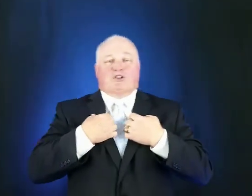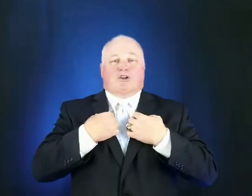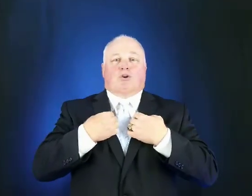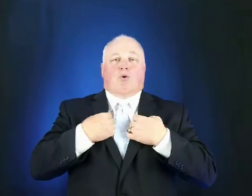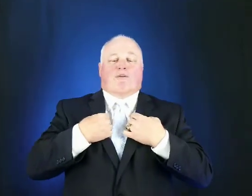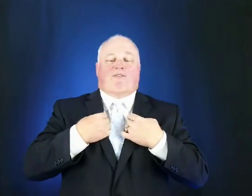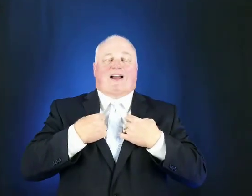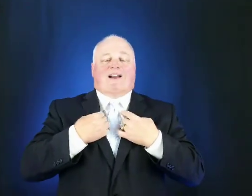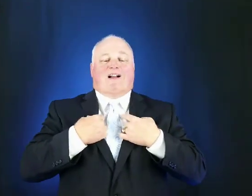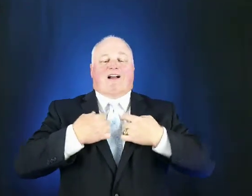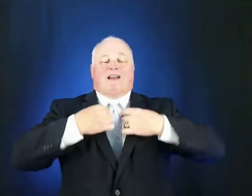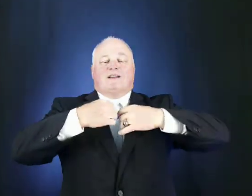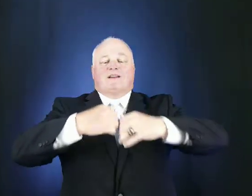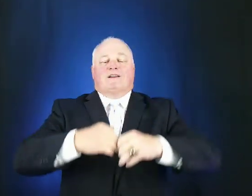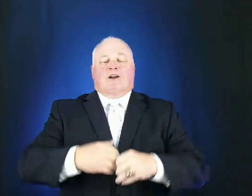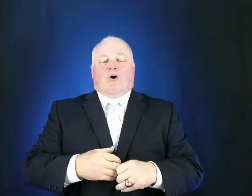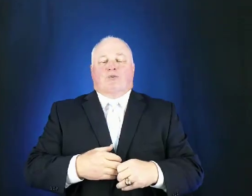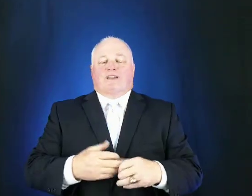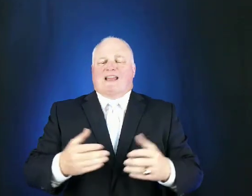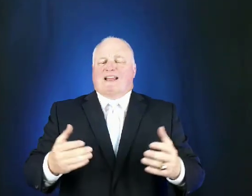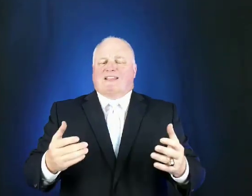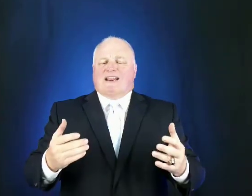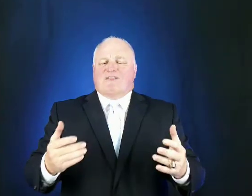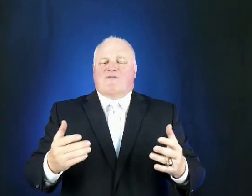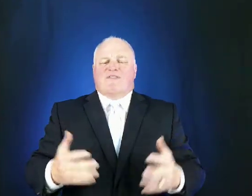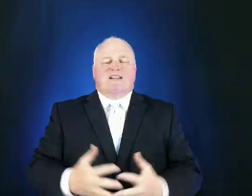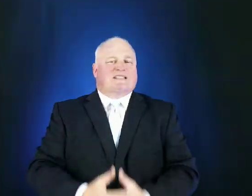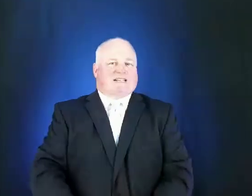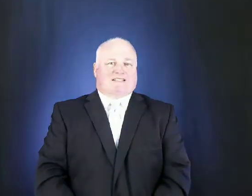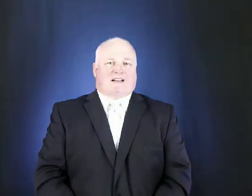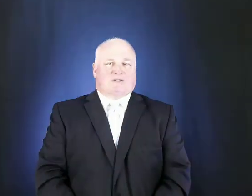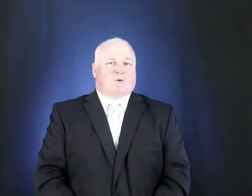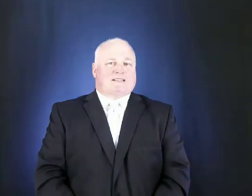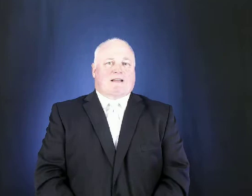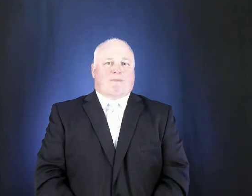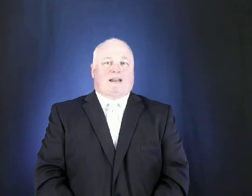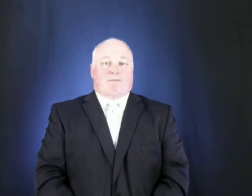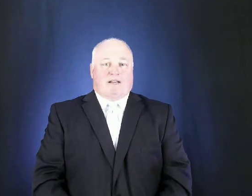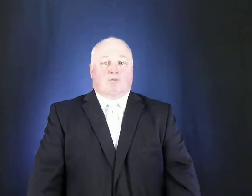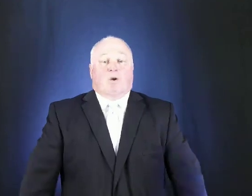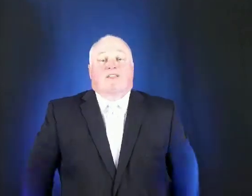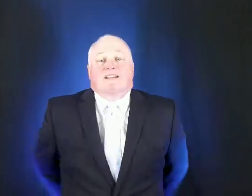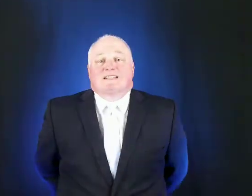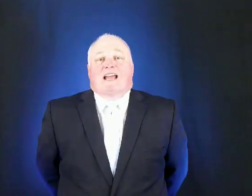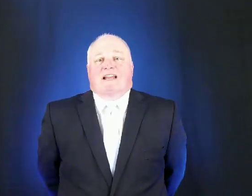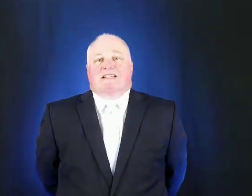should glorify god on the day that he visits us what does that mean it means one of these days